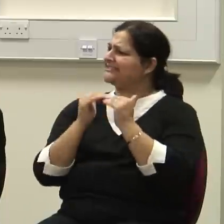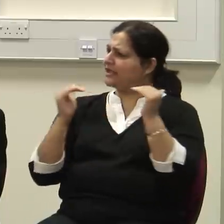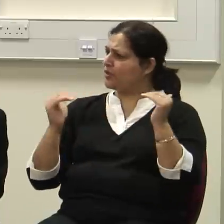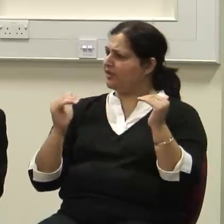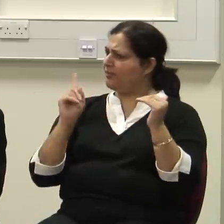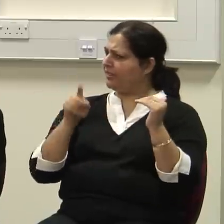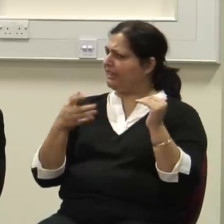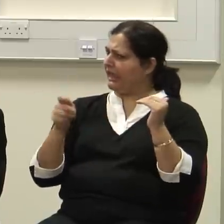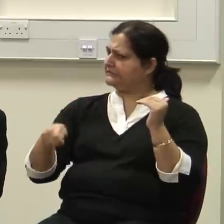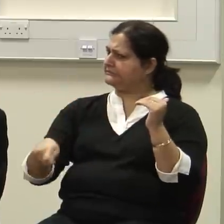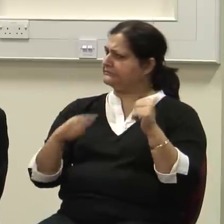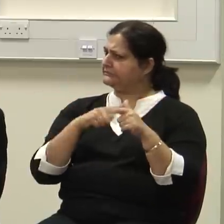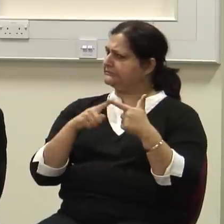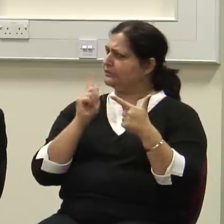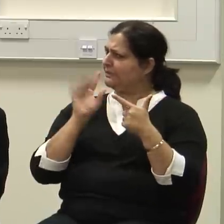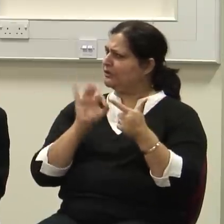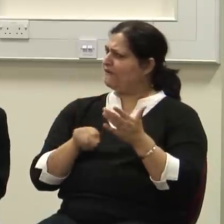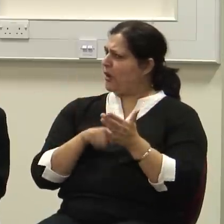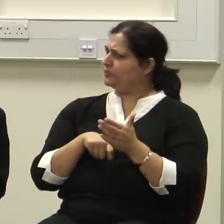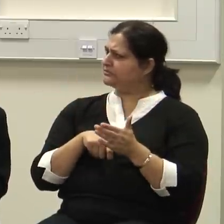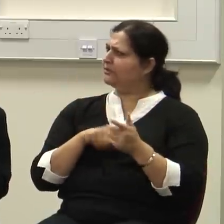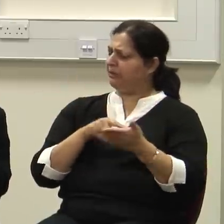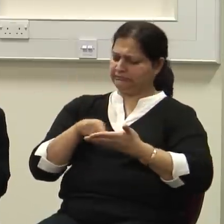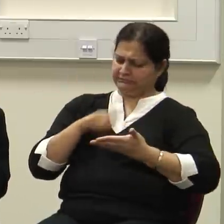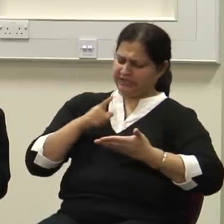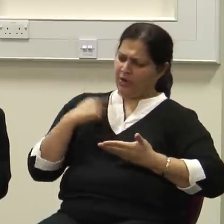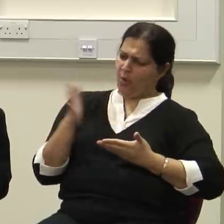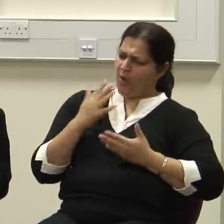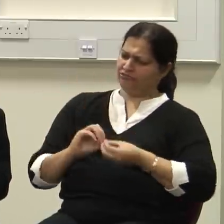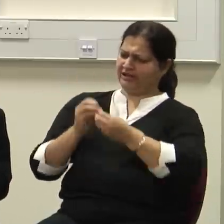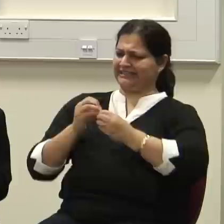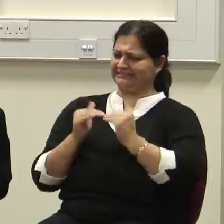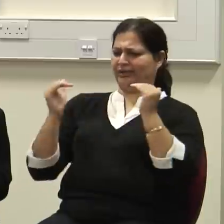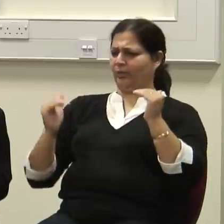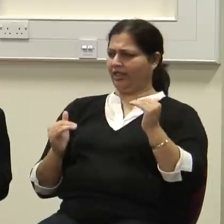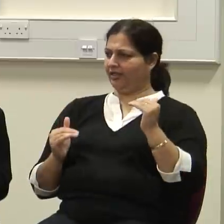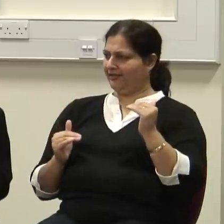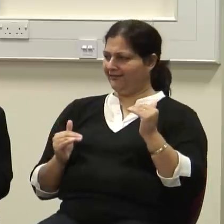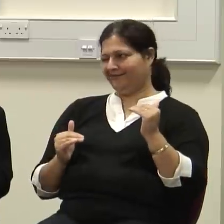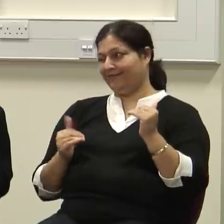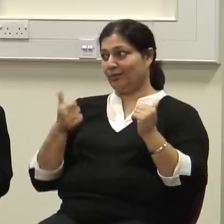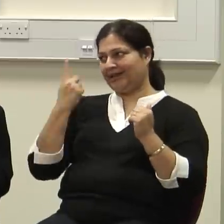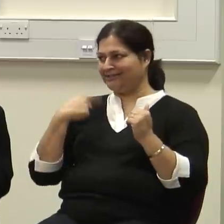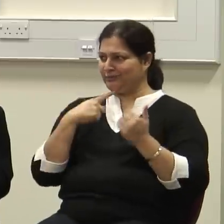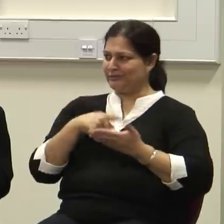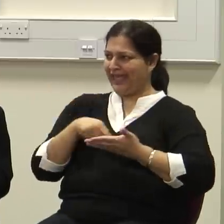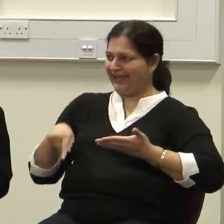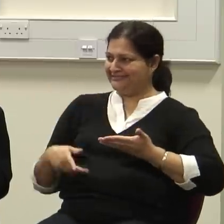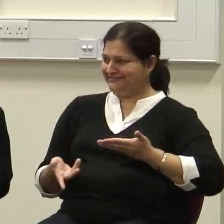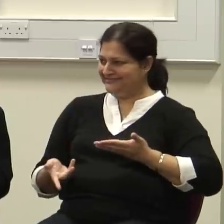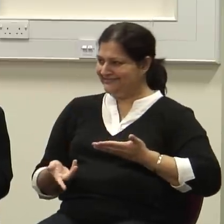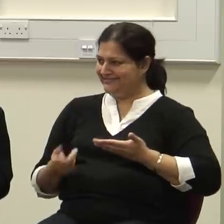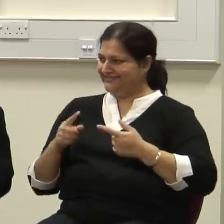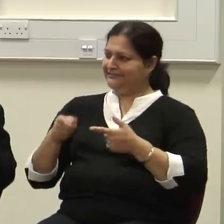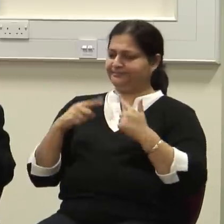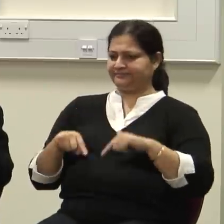And of course, women had no vote. But you know, they were all created equal. It sounds good anyway. It's a good idea. mean, it's not an idea. And you all